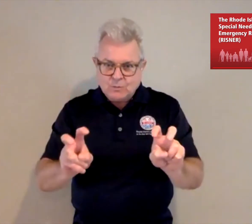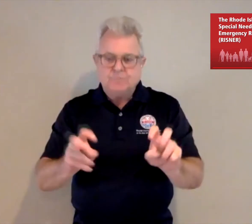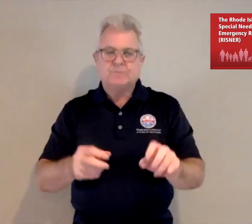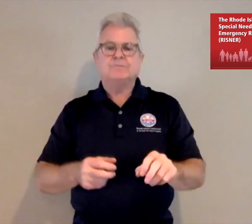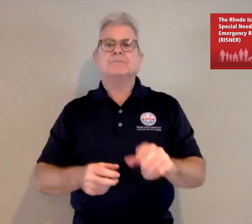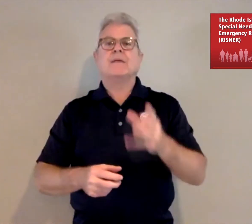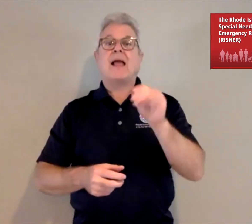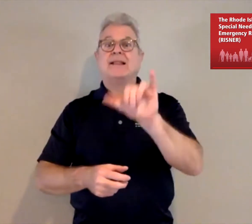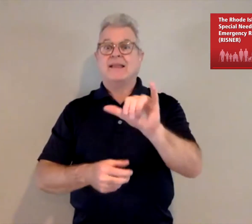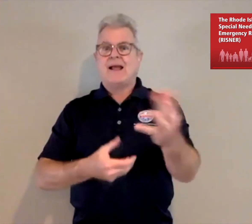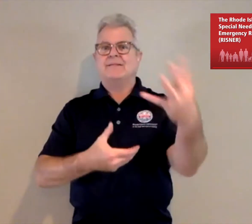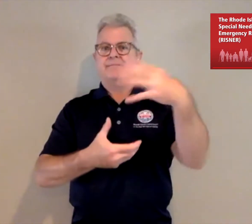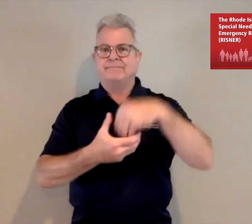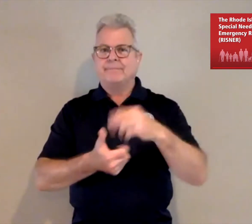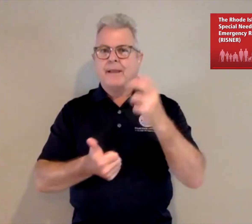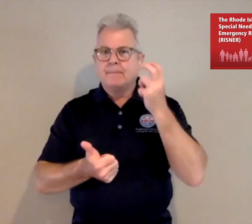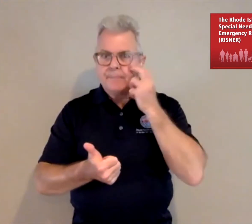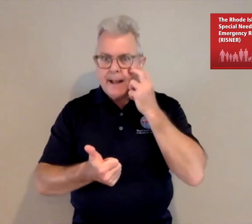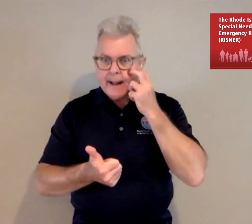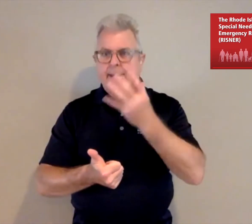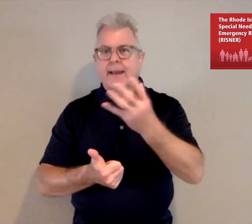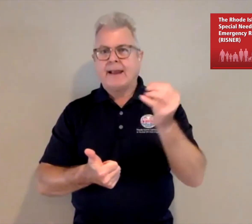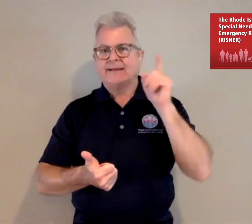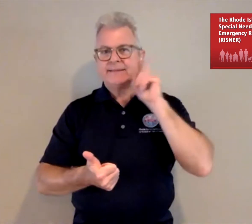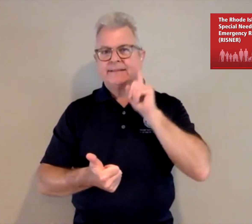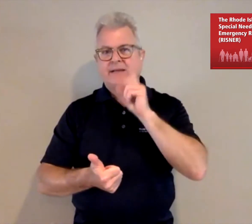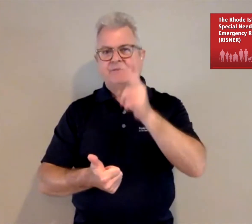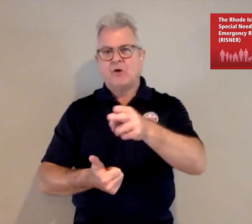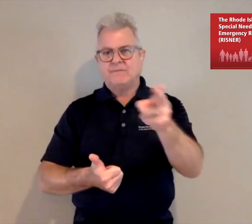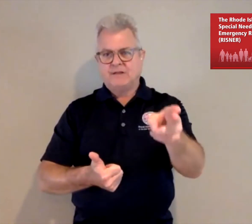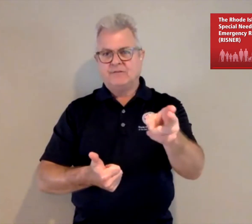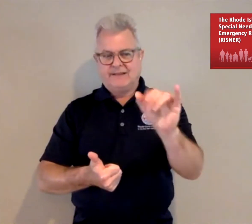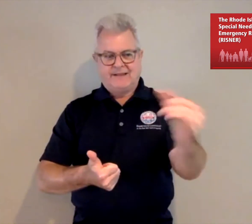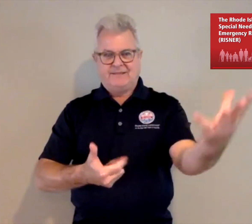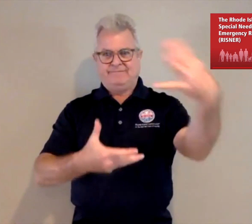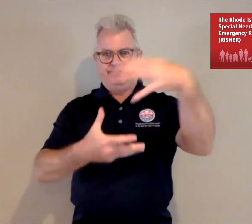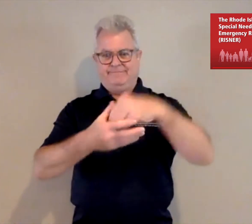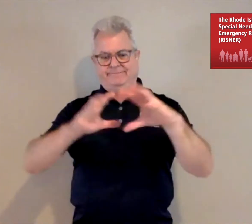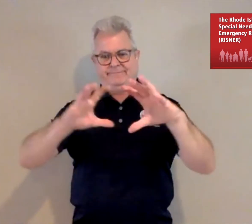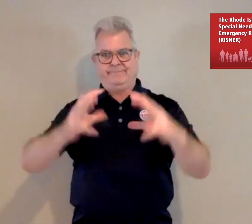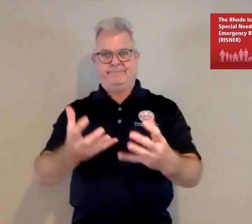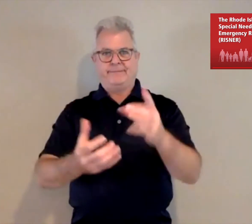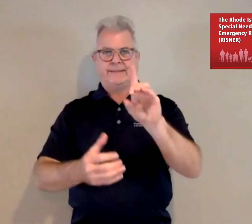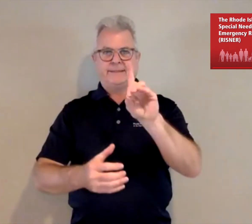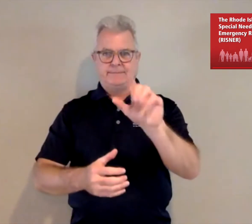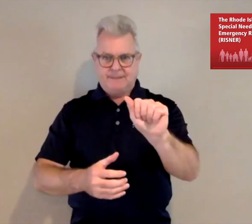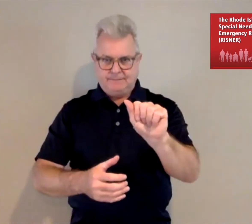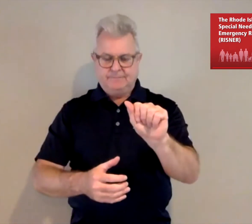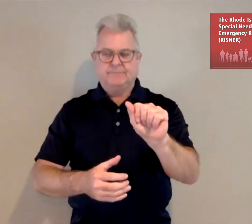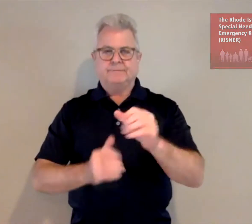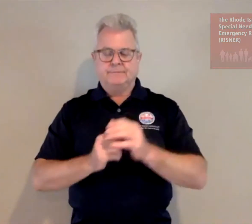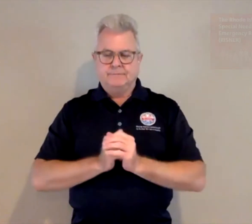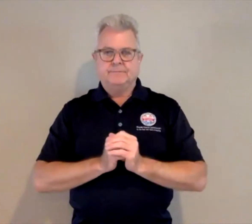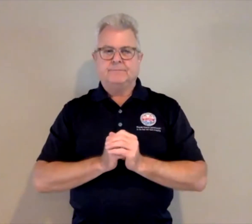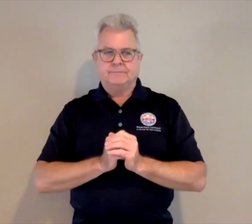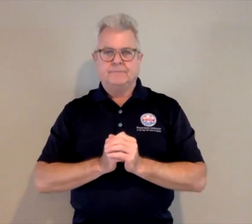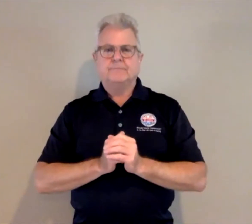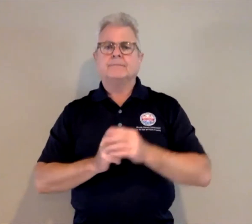cognitive issues, and that includes deafblind, deaf, and hard of hearing in that